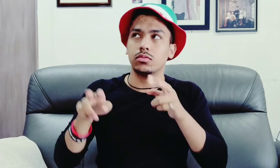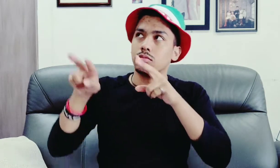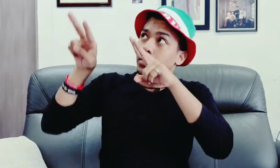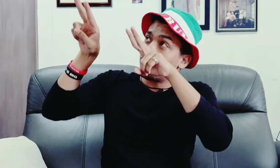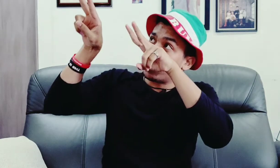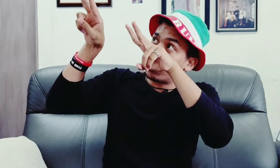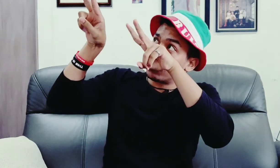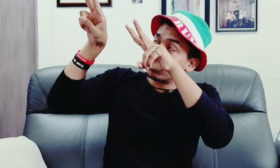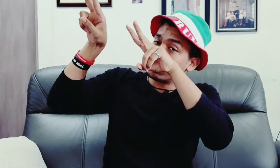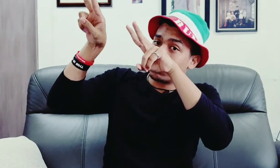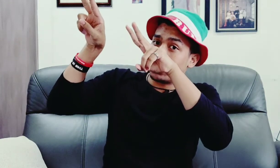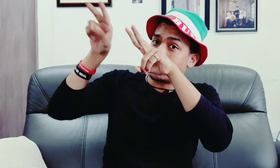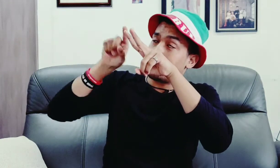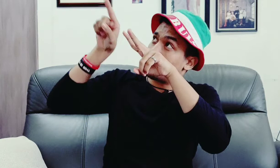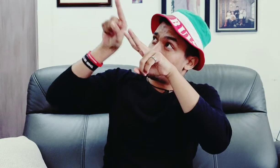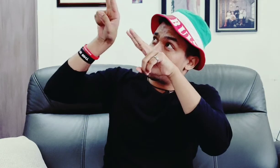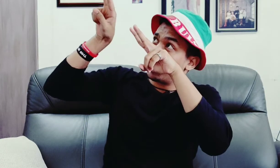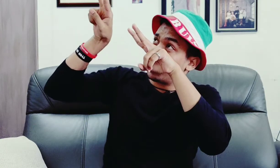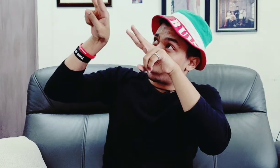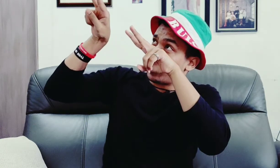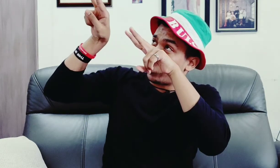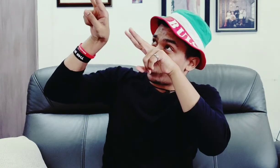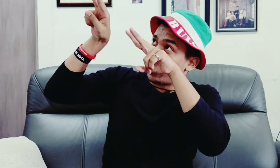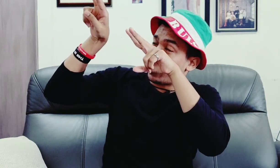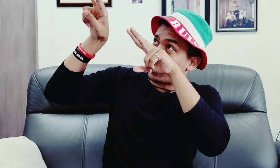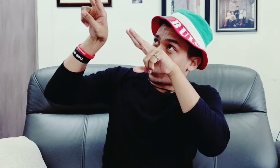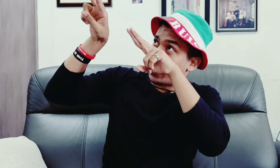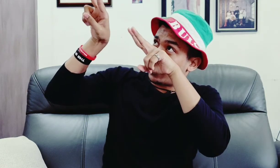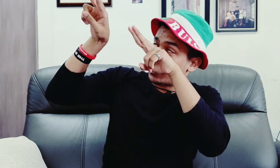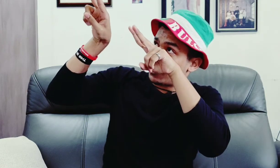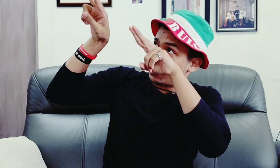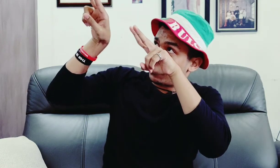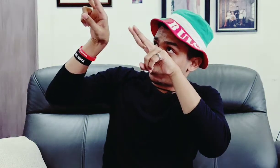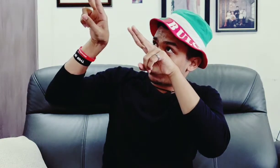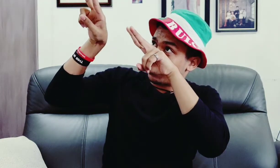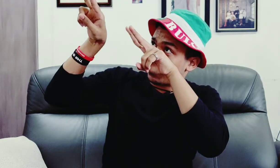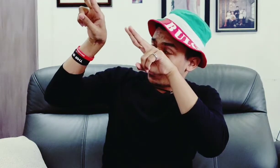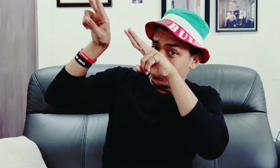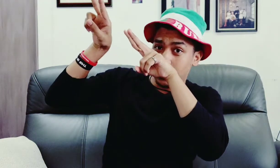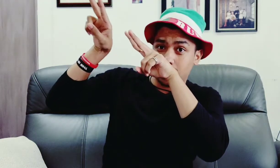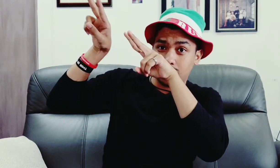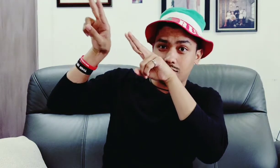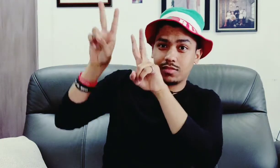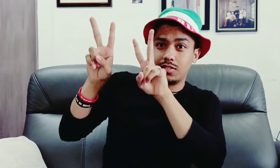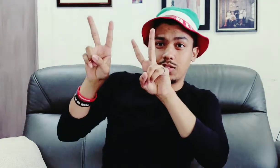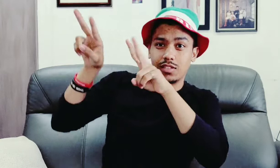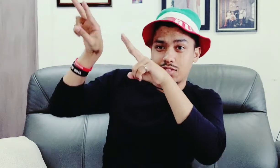hero she just look at the sky the and just do this to this